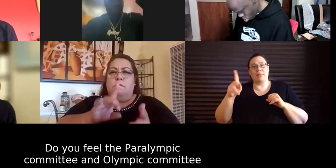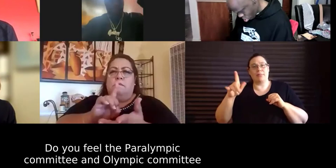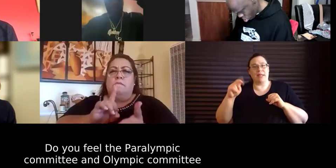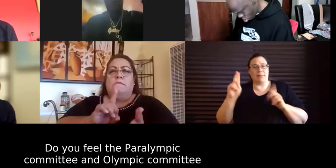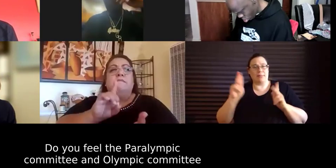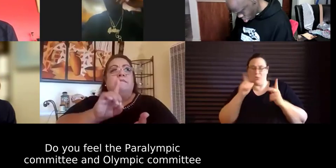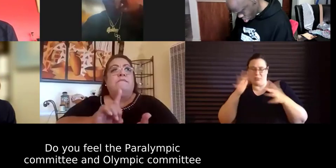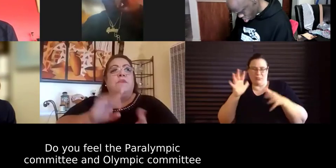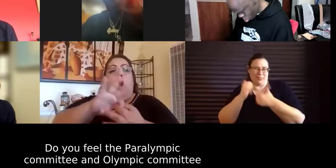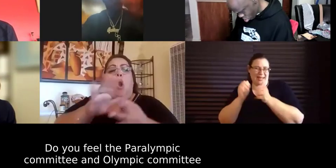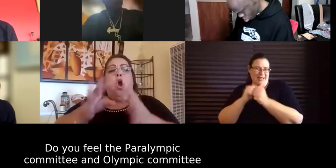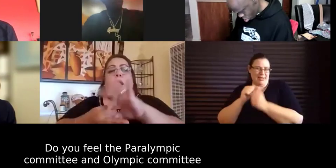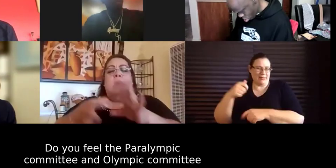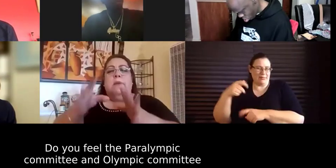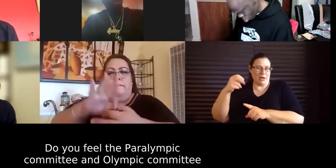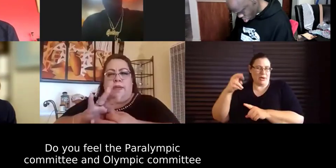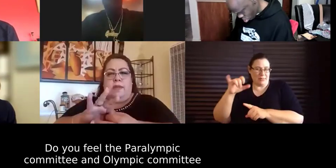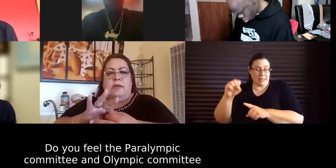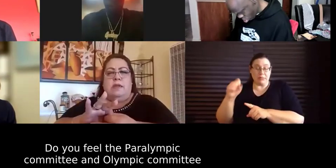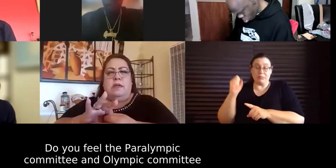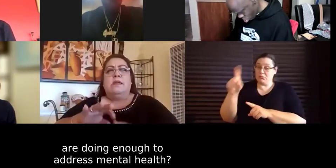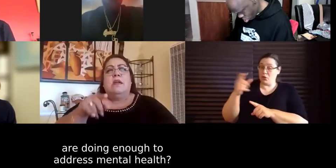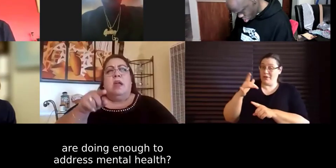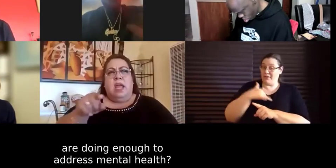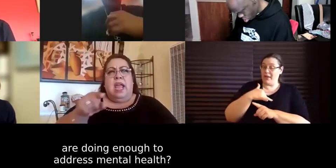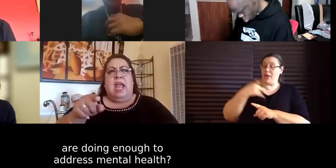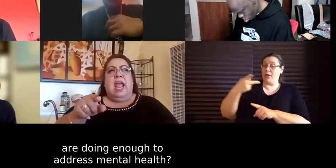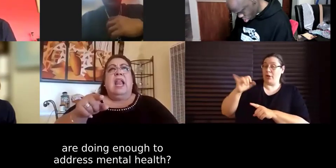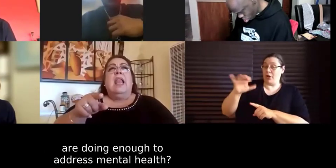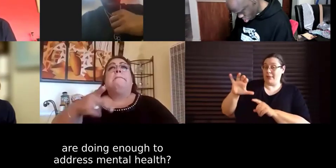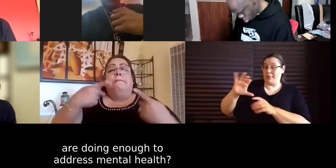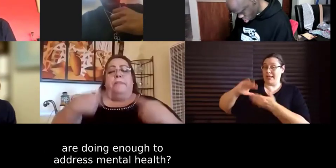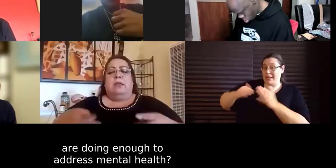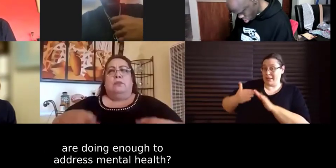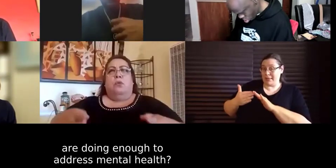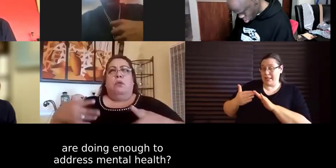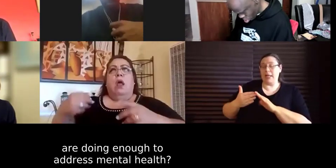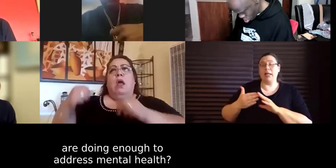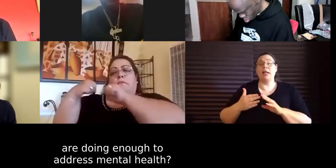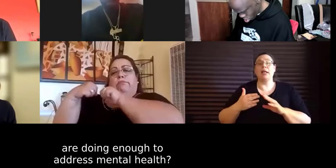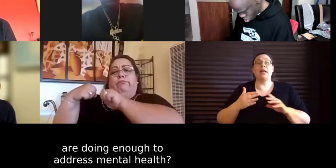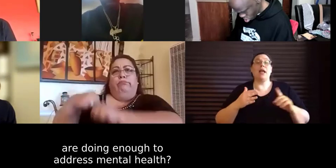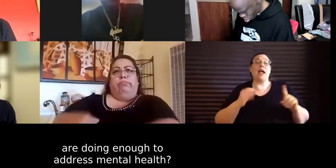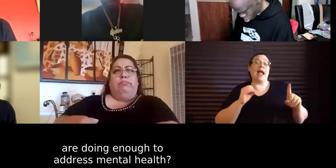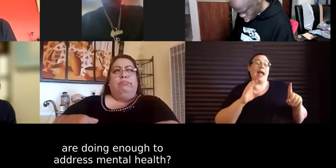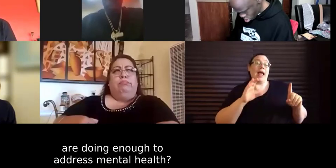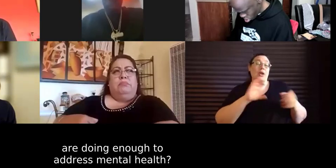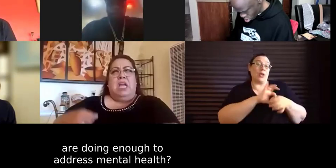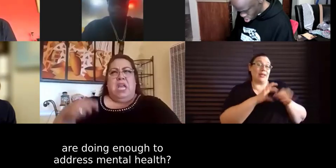the paralympic committee and olympic committee are doing enough to address mental health